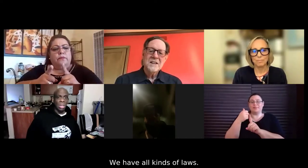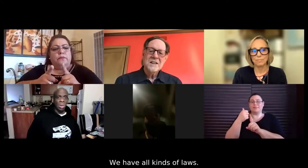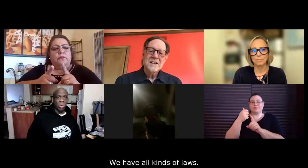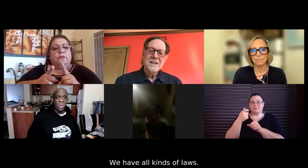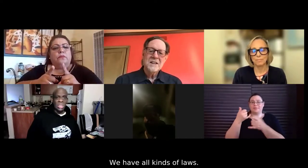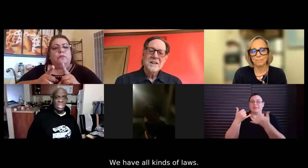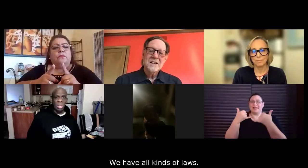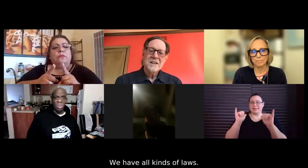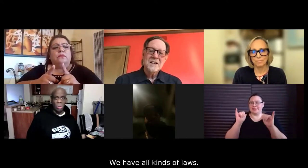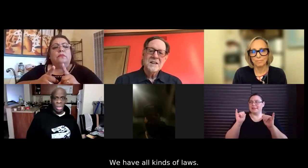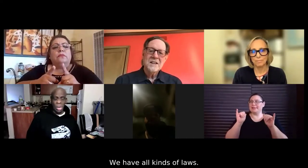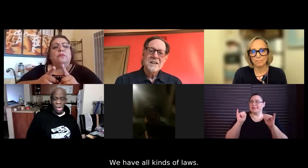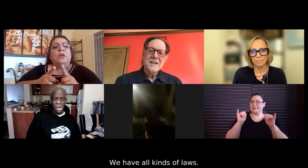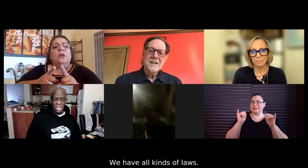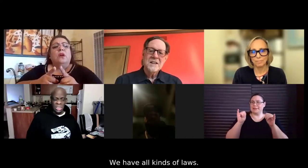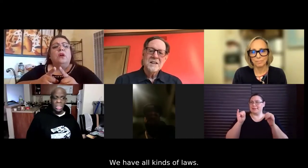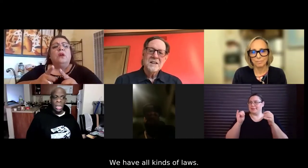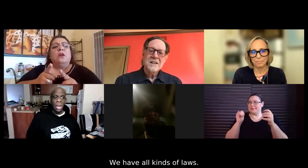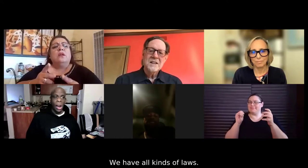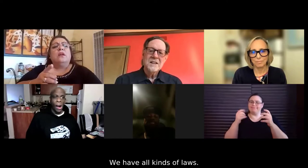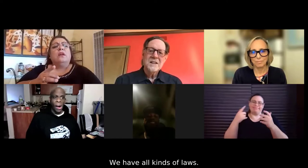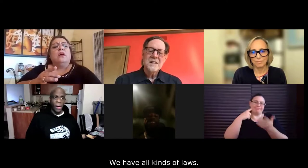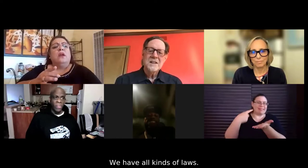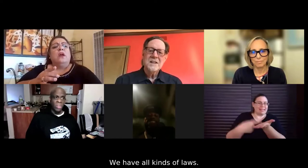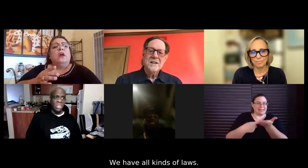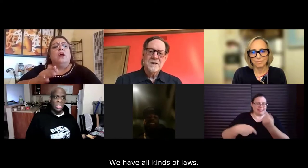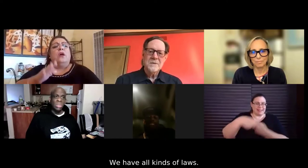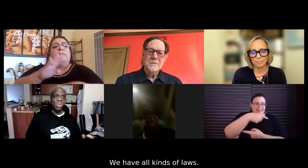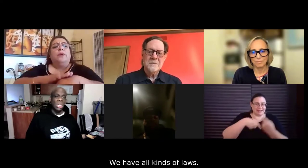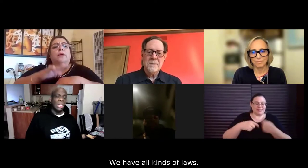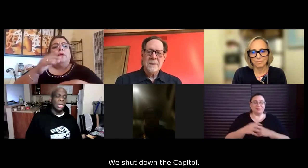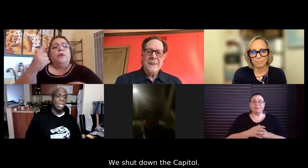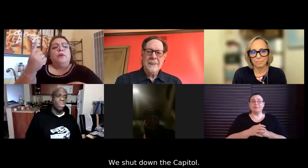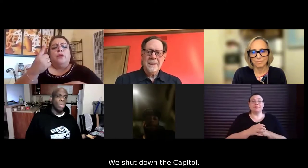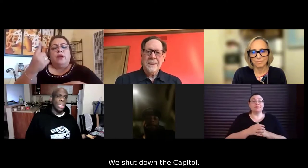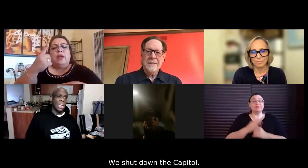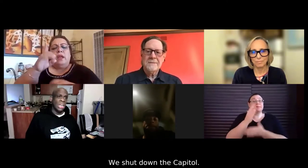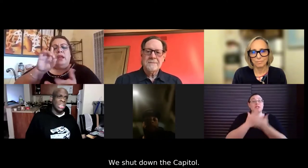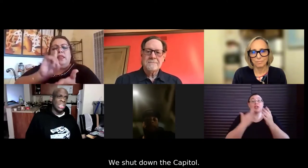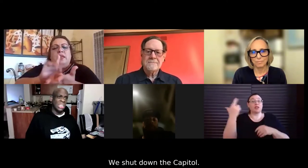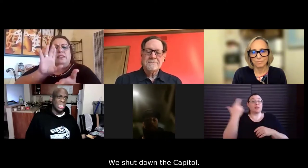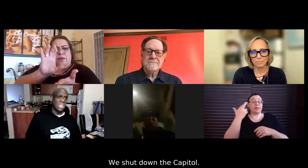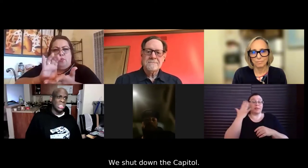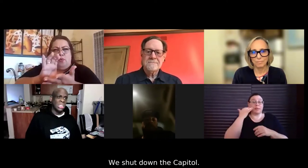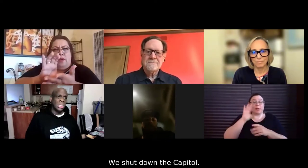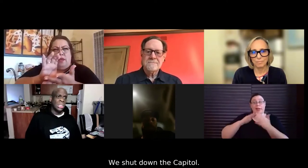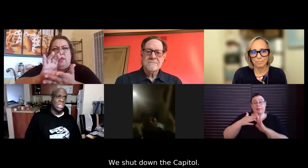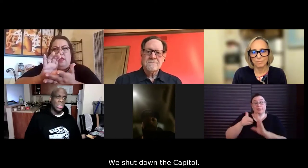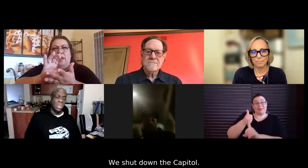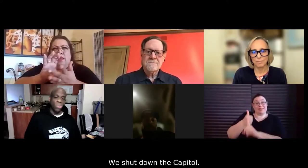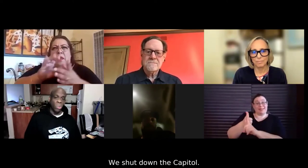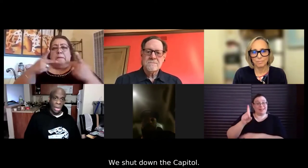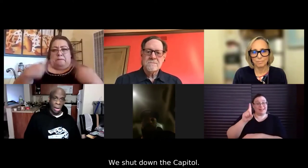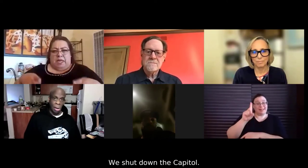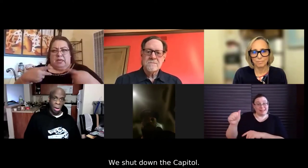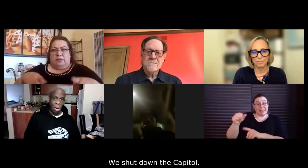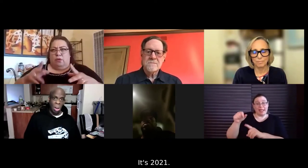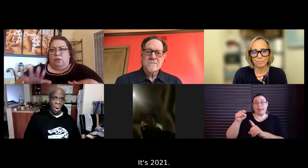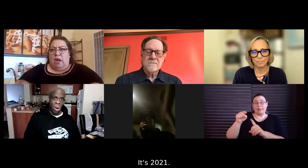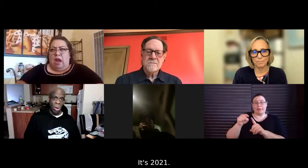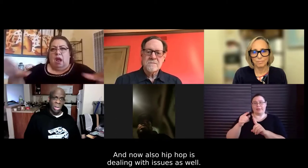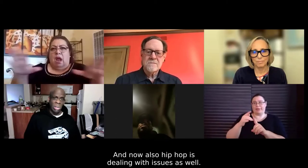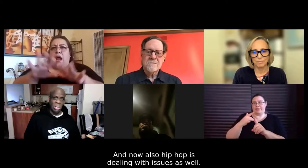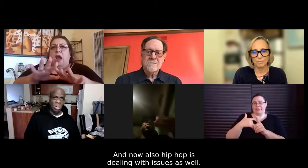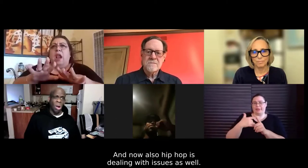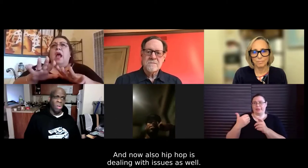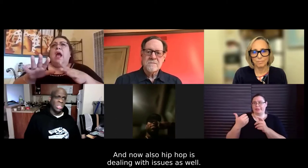the reason is because the disability community is separated. You